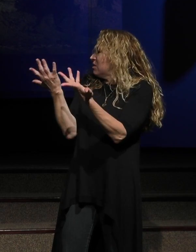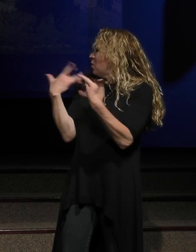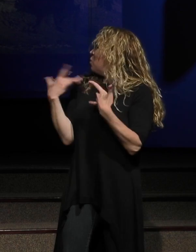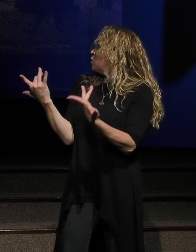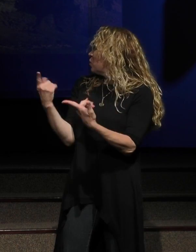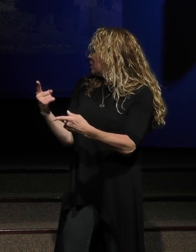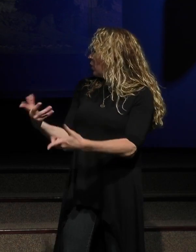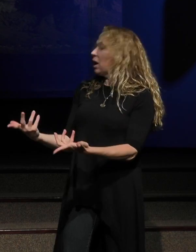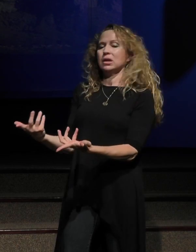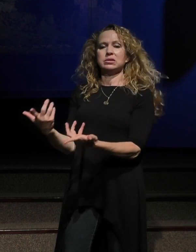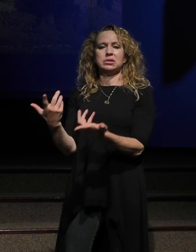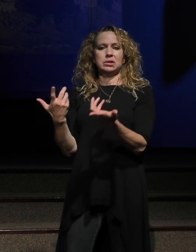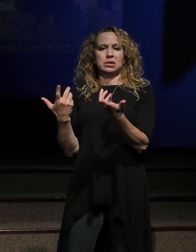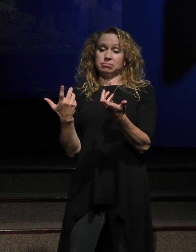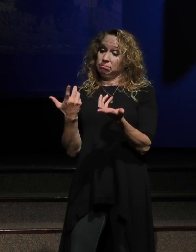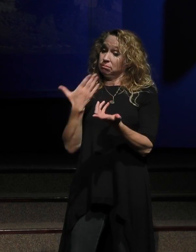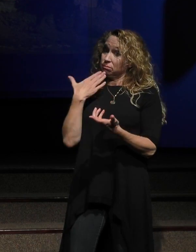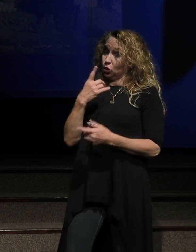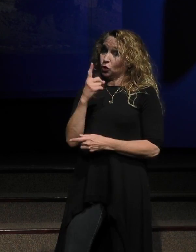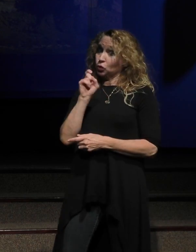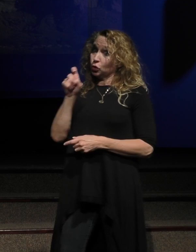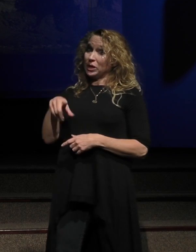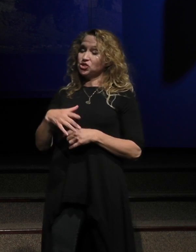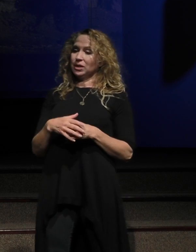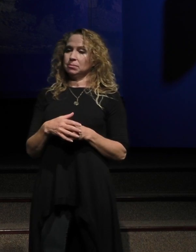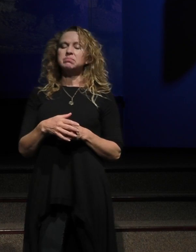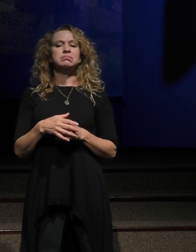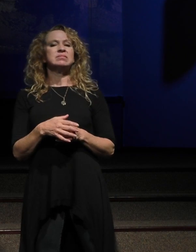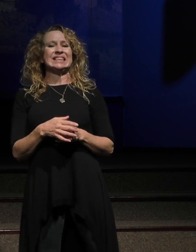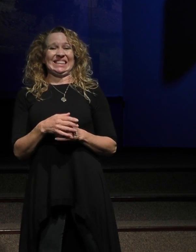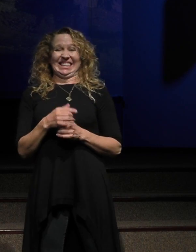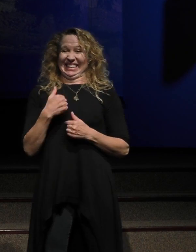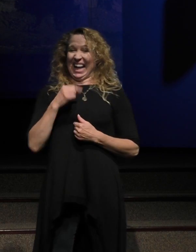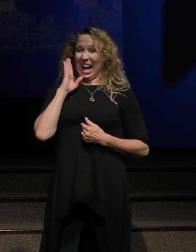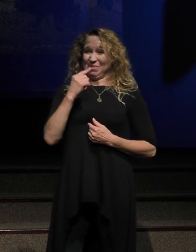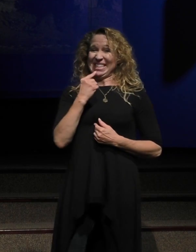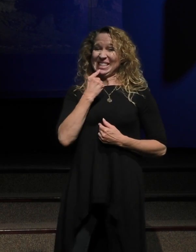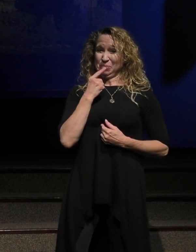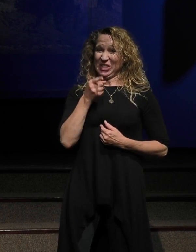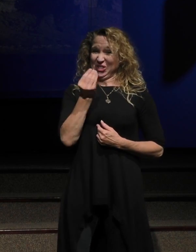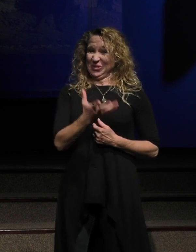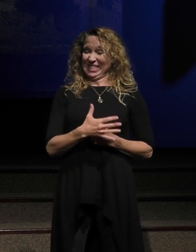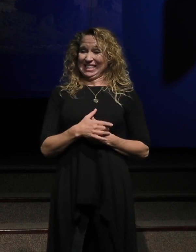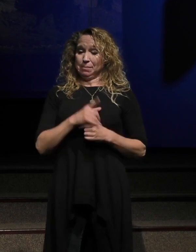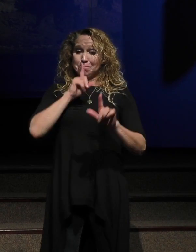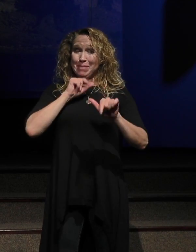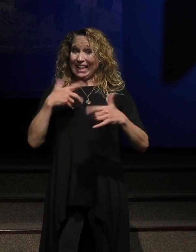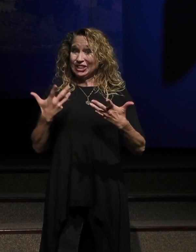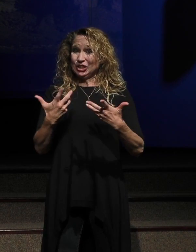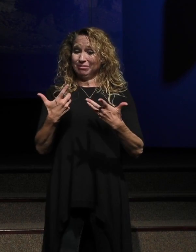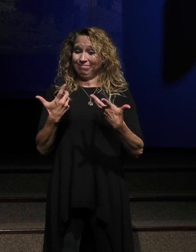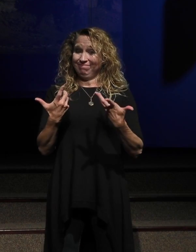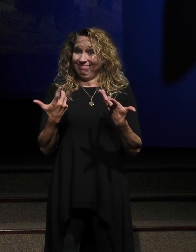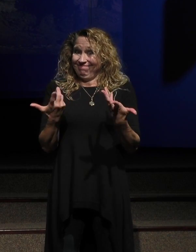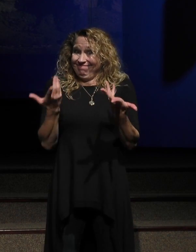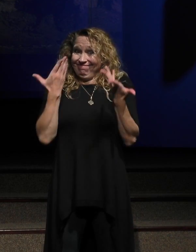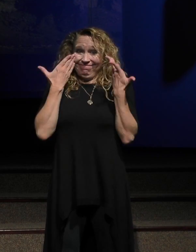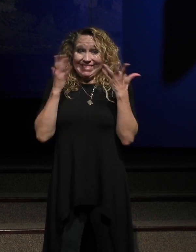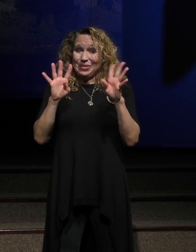that? And there's a, you know, that's a really good question. And I'm about to disappoint you because the answer is, I don't know.